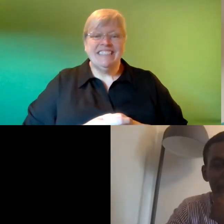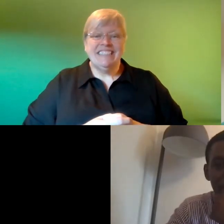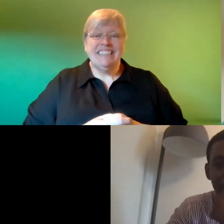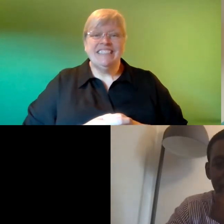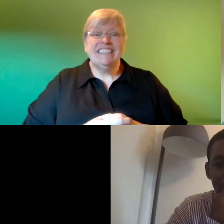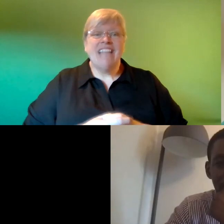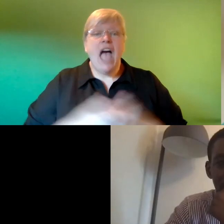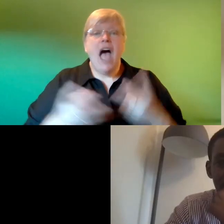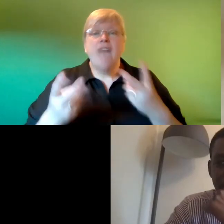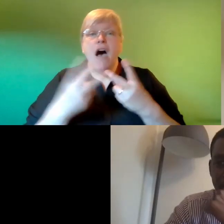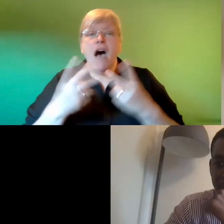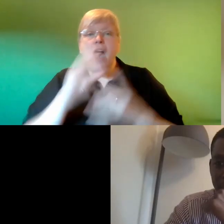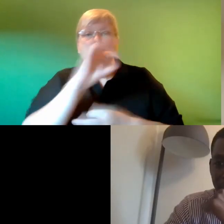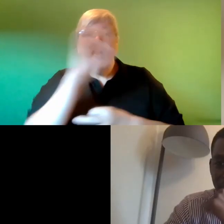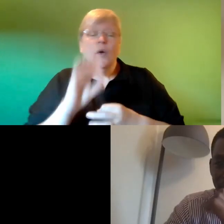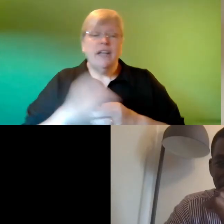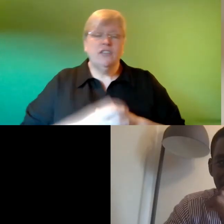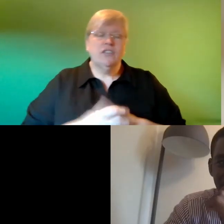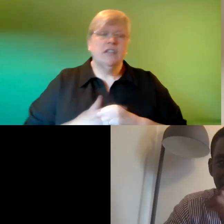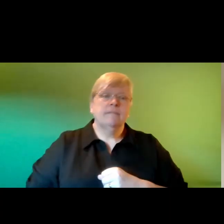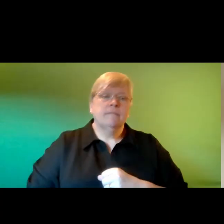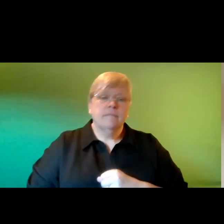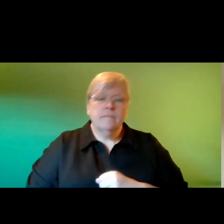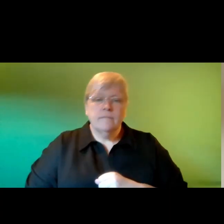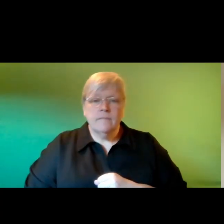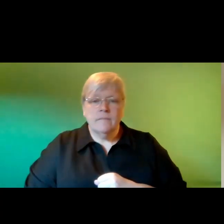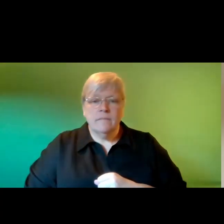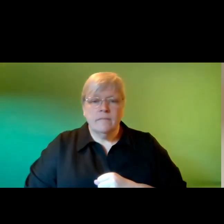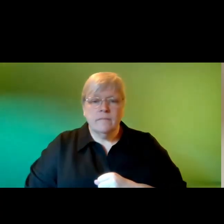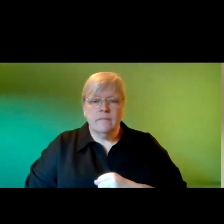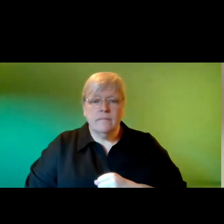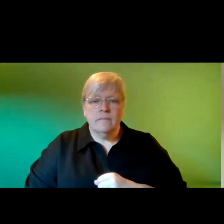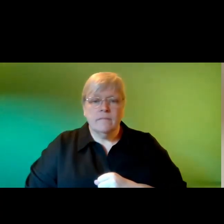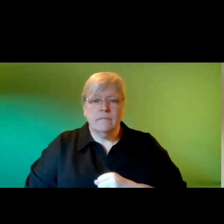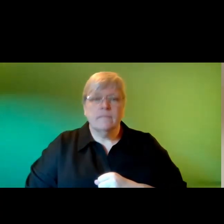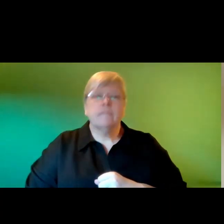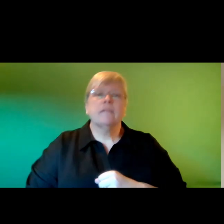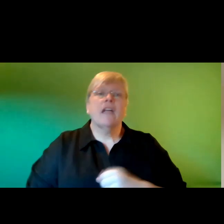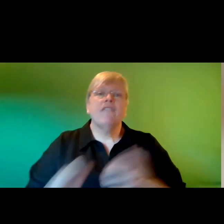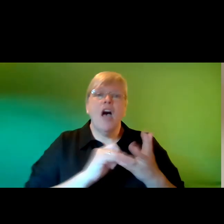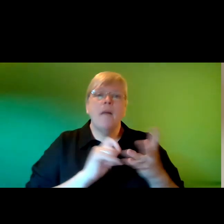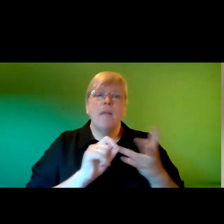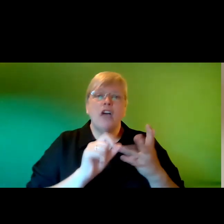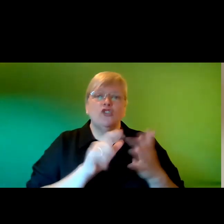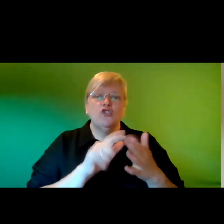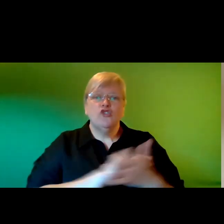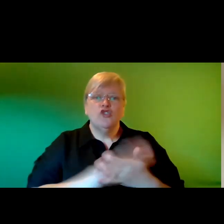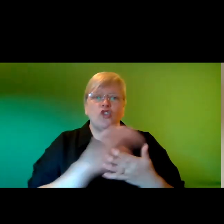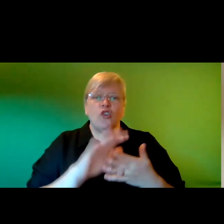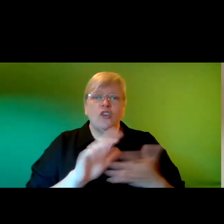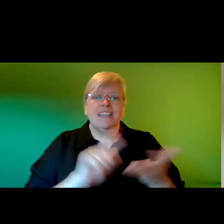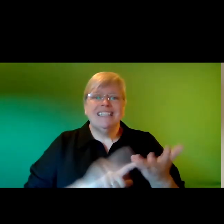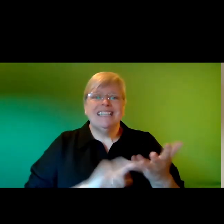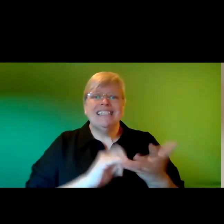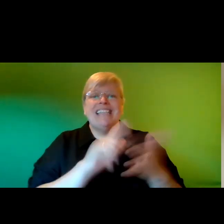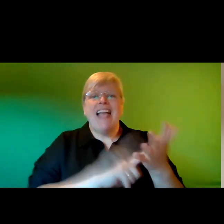another question here okay so this is from selkie right i'm a midwife turned writer i am